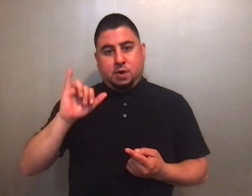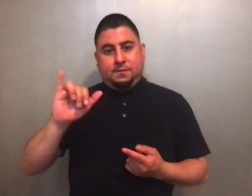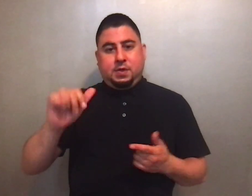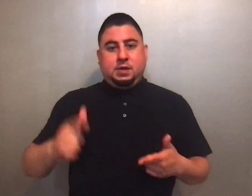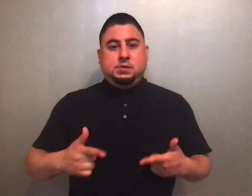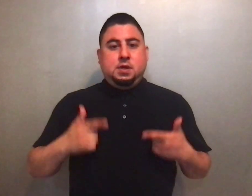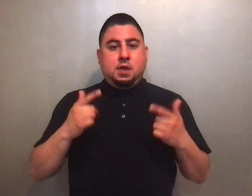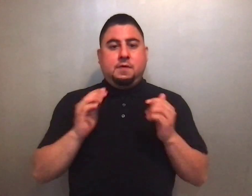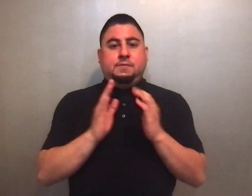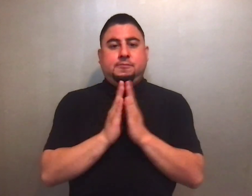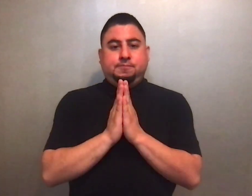everlasting life.